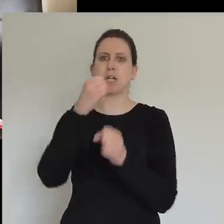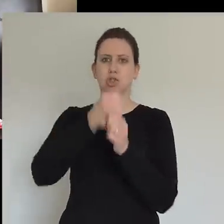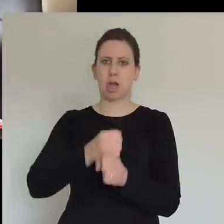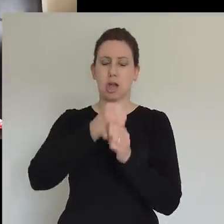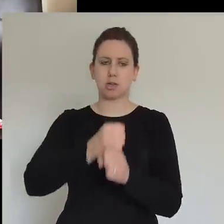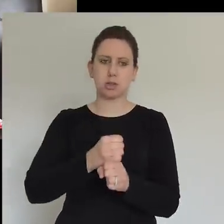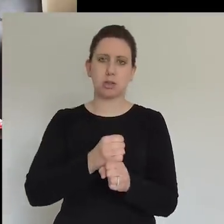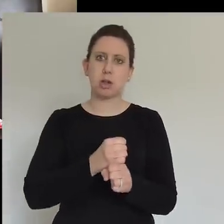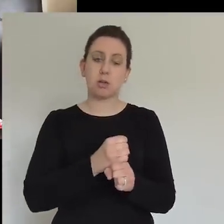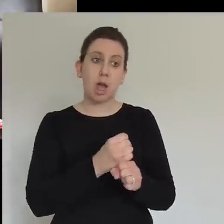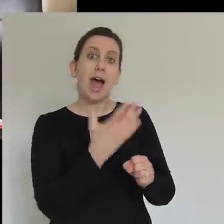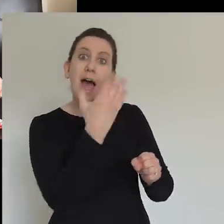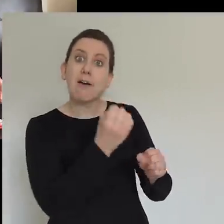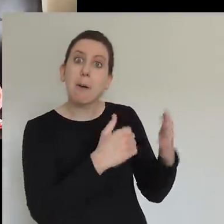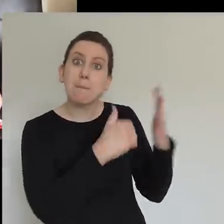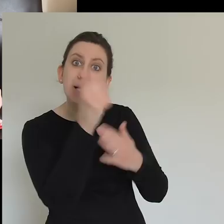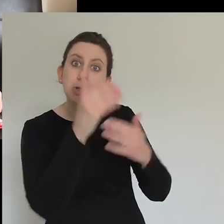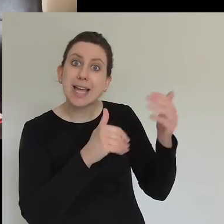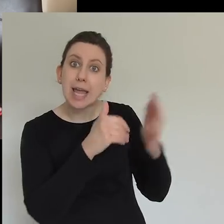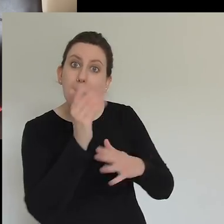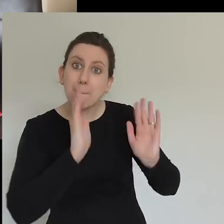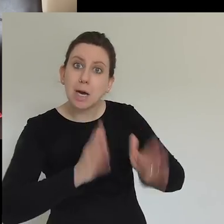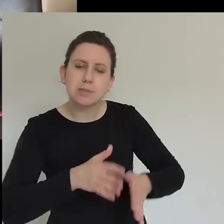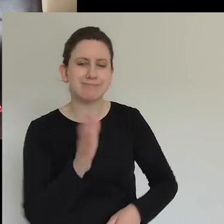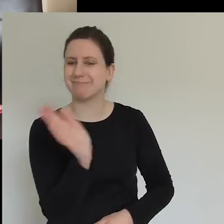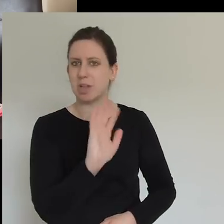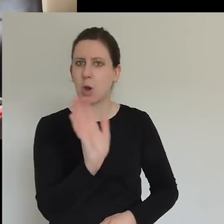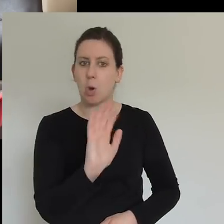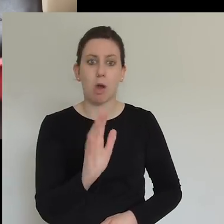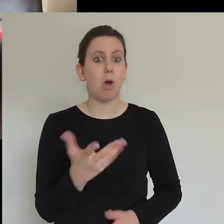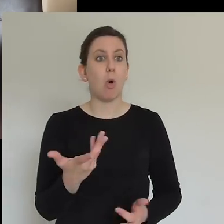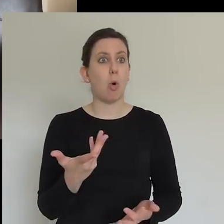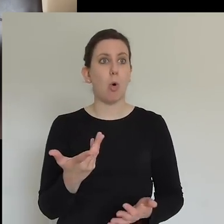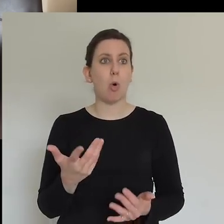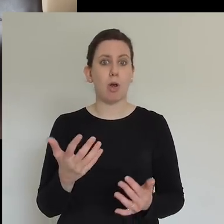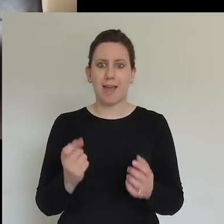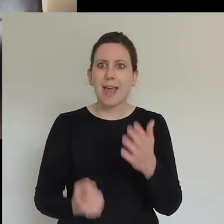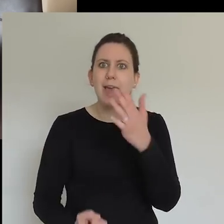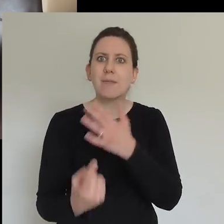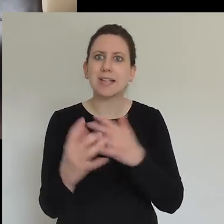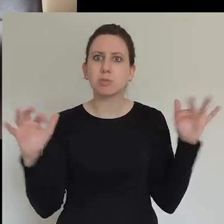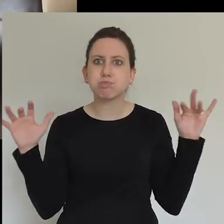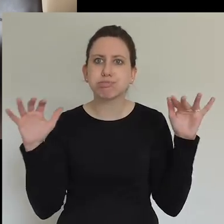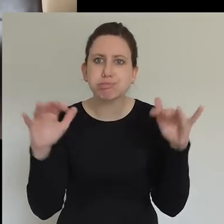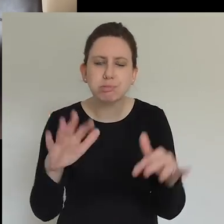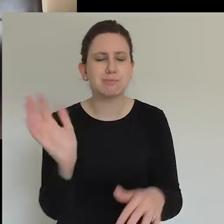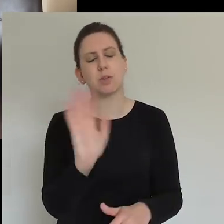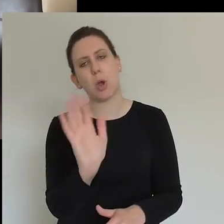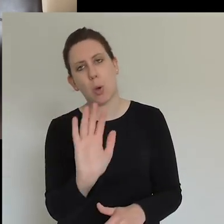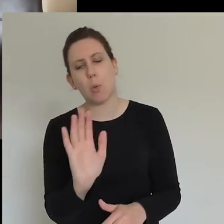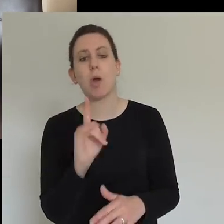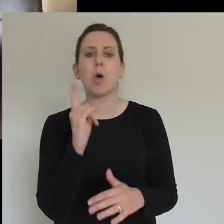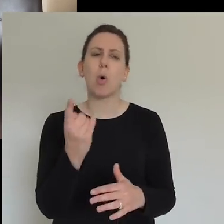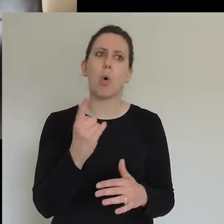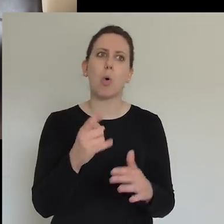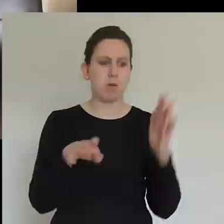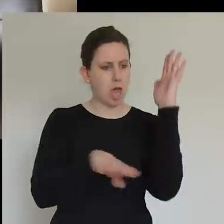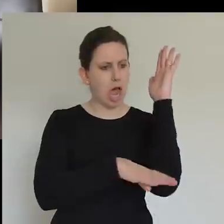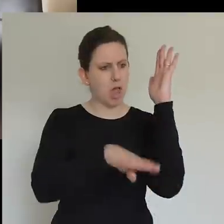though let's be honest, we missed some of those. Yeah, Ordination, hierarchy, maintenance. No, the togetherness was these four